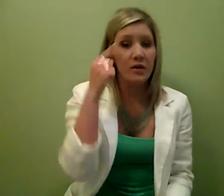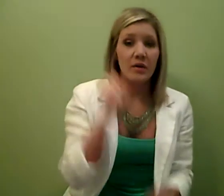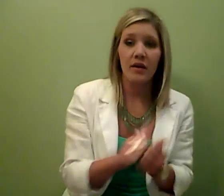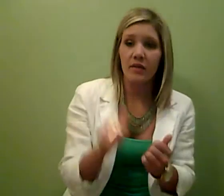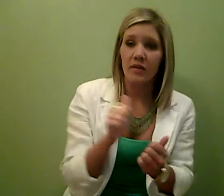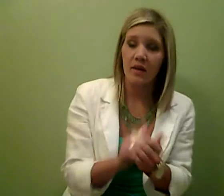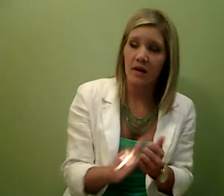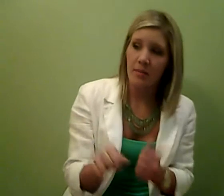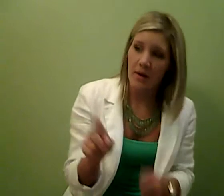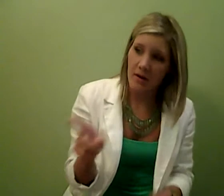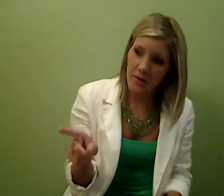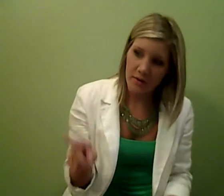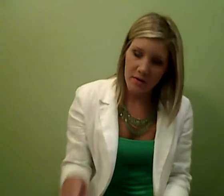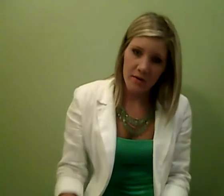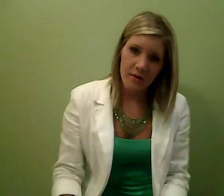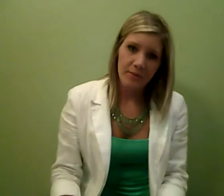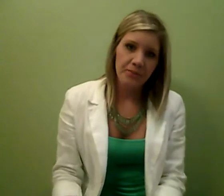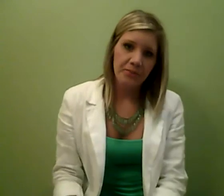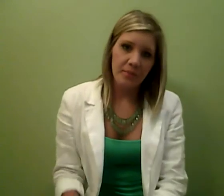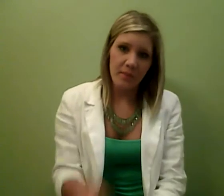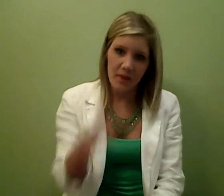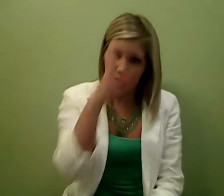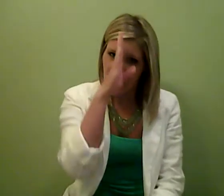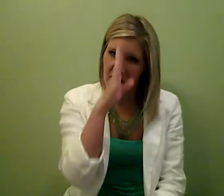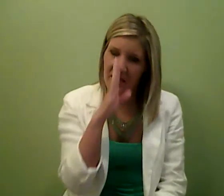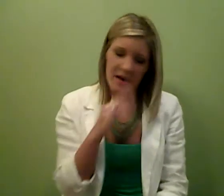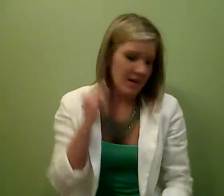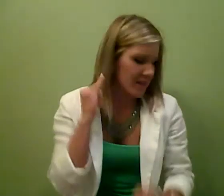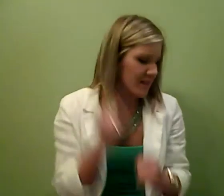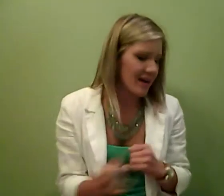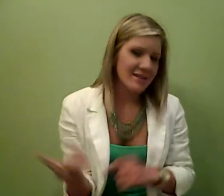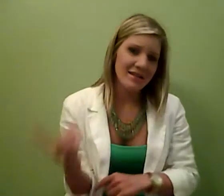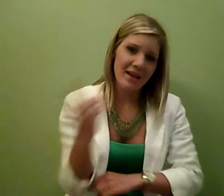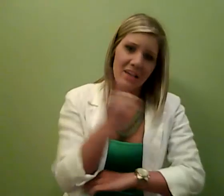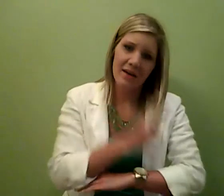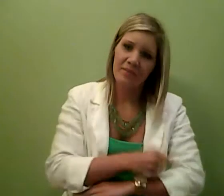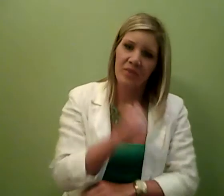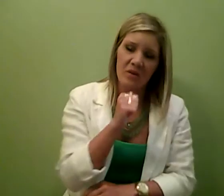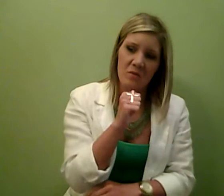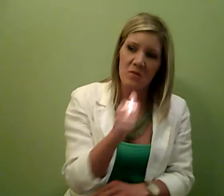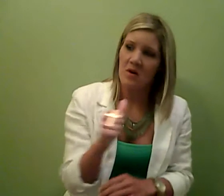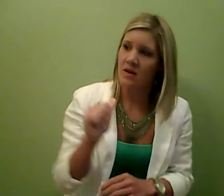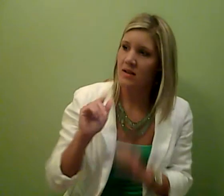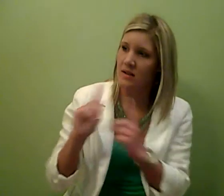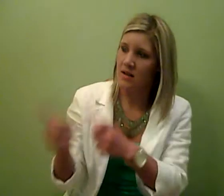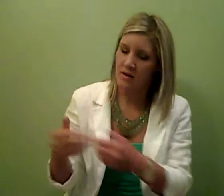everything about her And God the last day I didn't want to leave